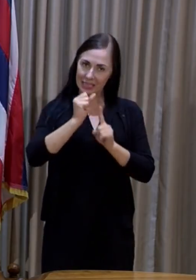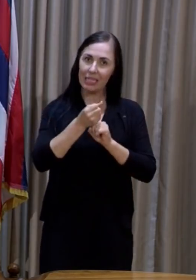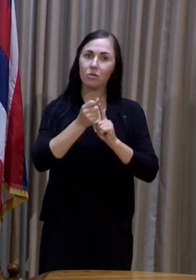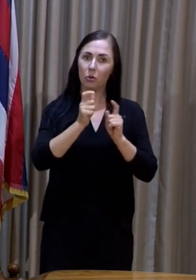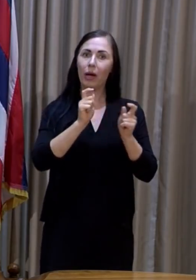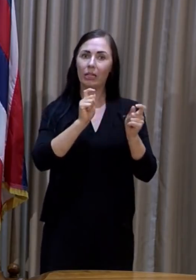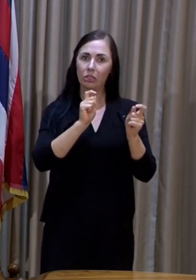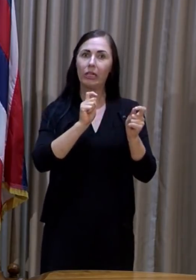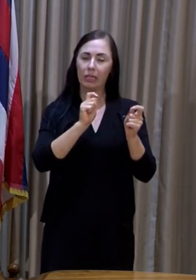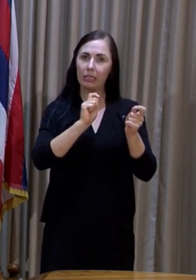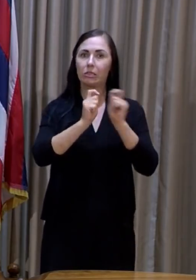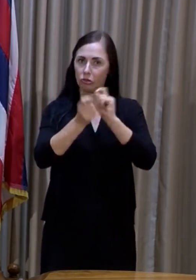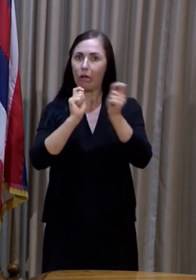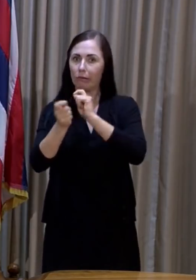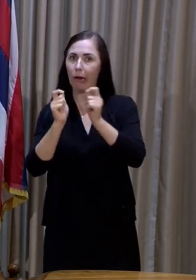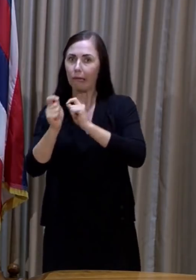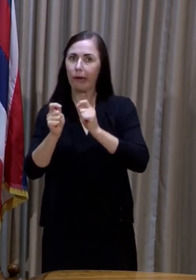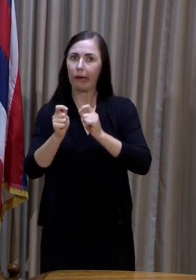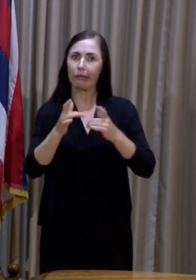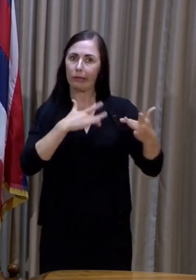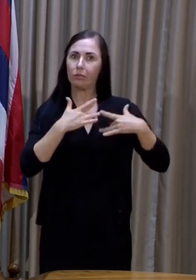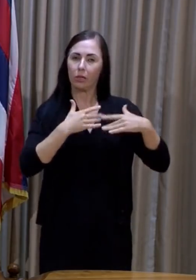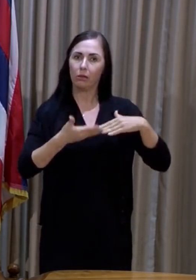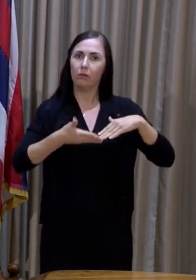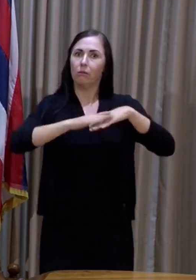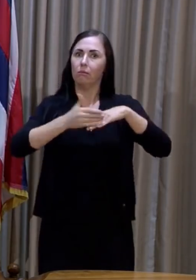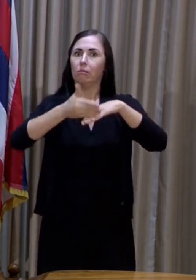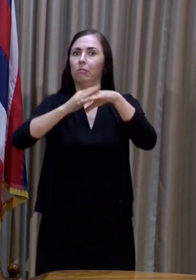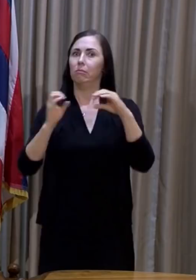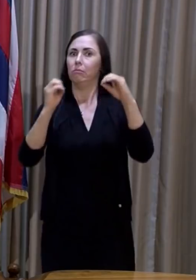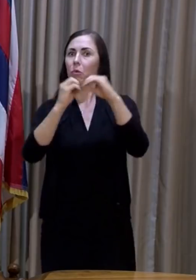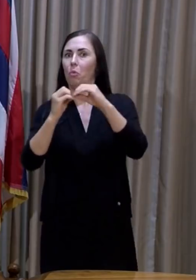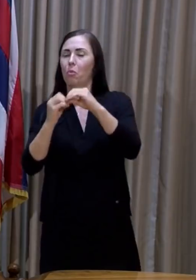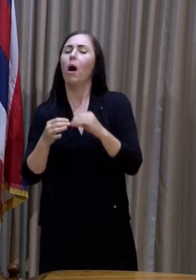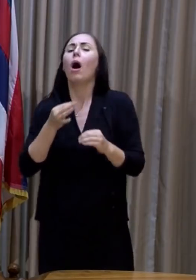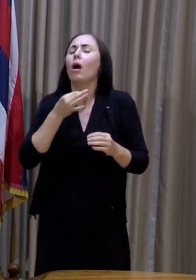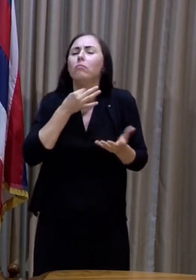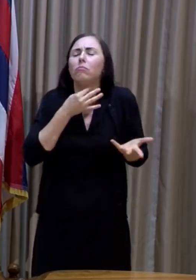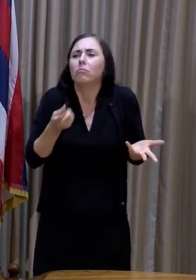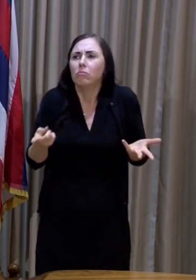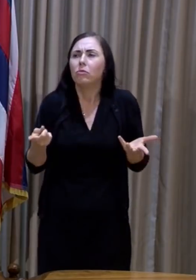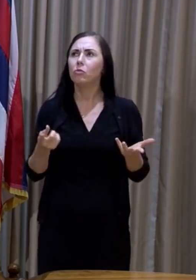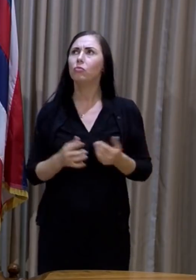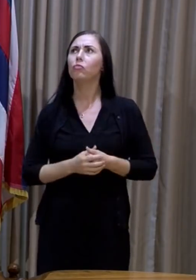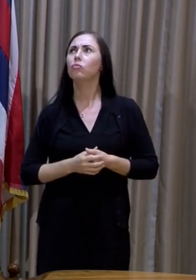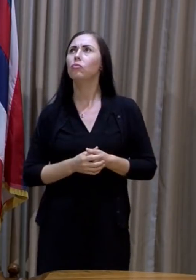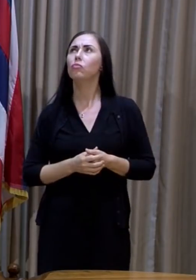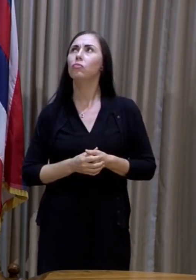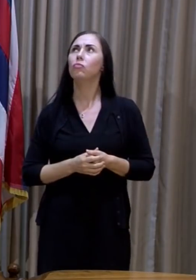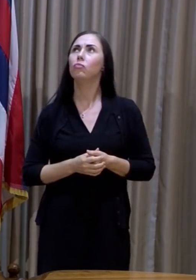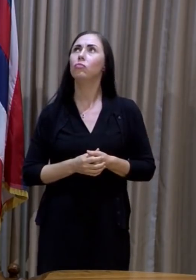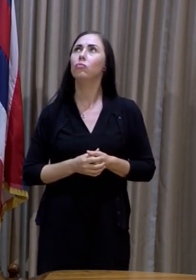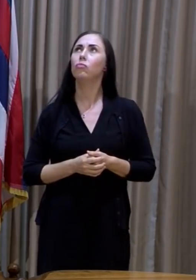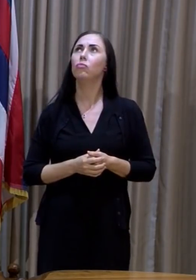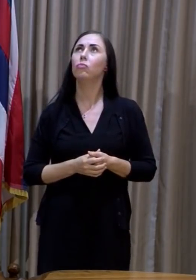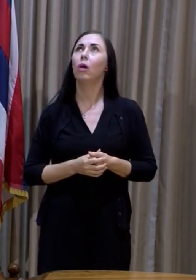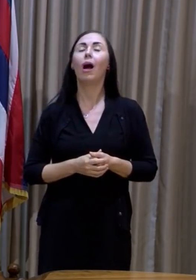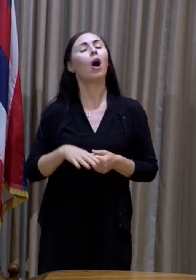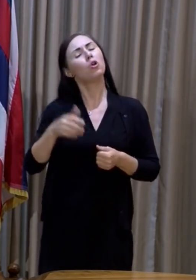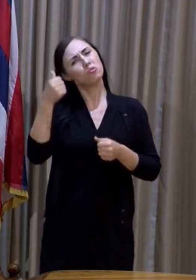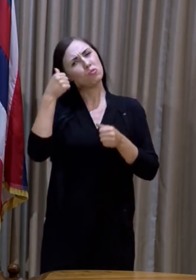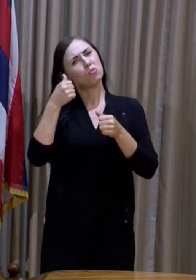increasing concerns, are you considering the eviction